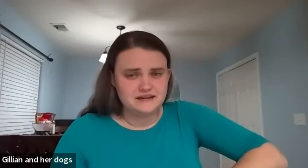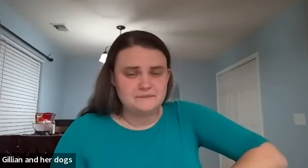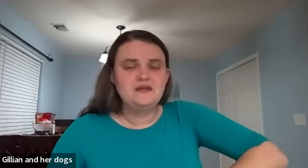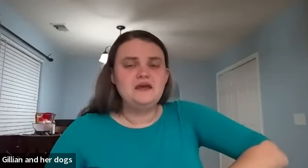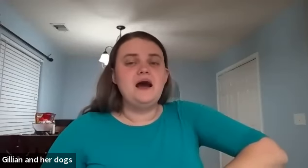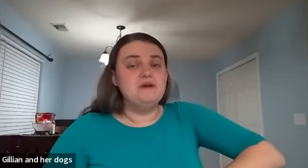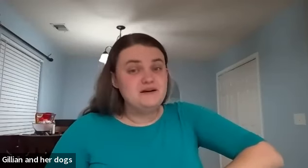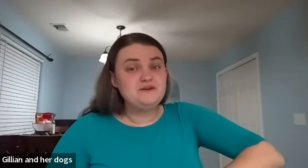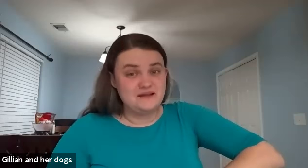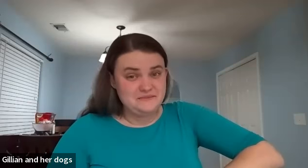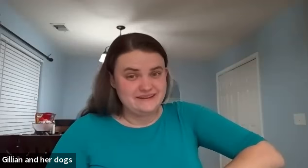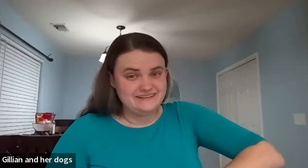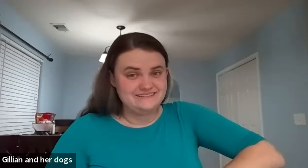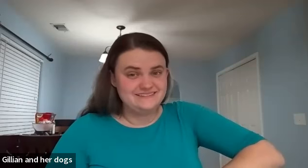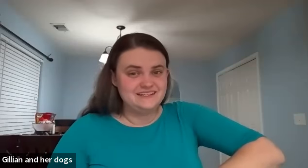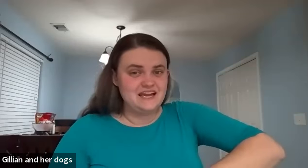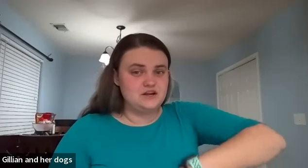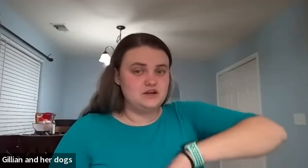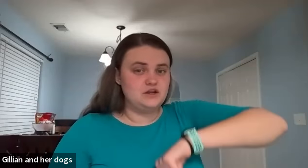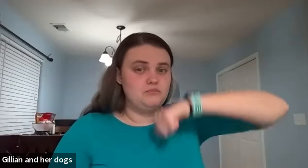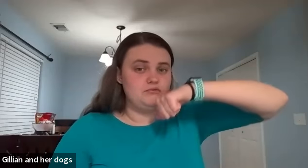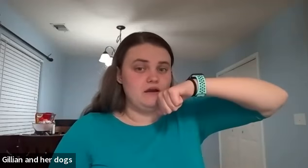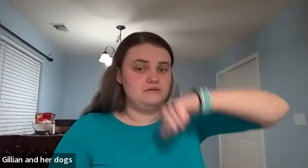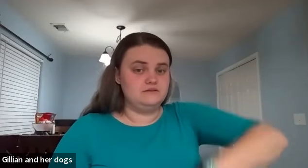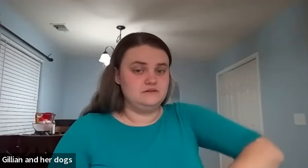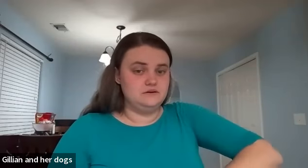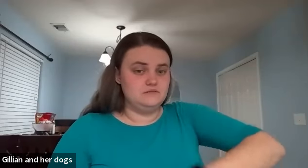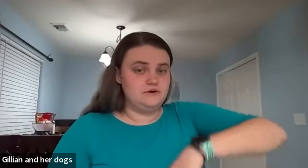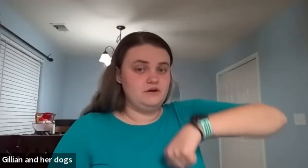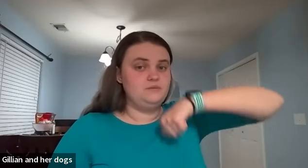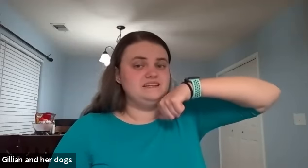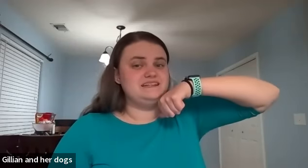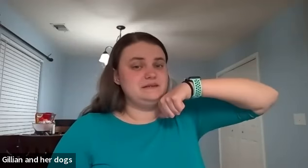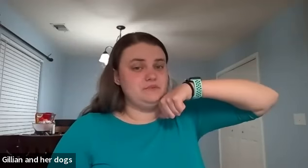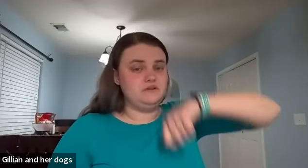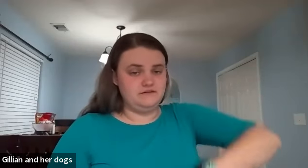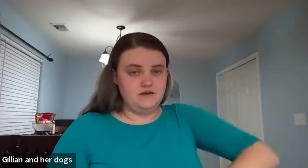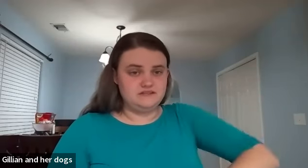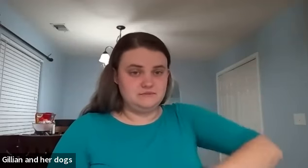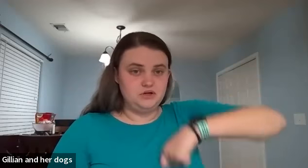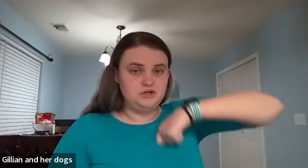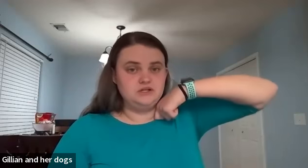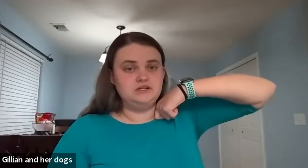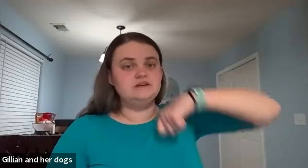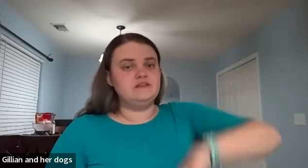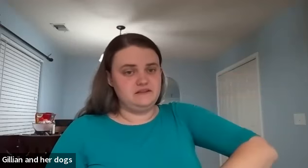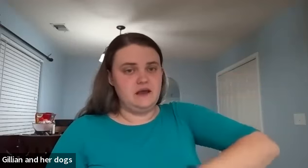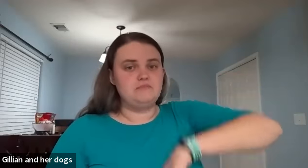tonight above your belly button and you're gonna go proud proud almost like a zipper like if you have a zipper think like that